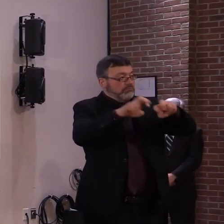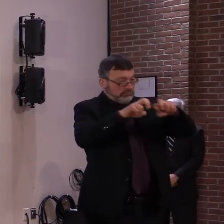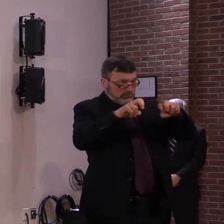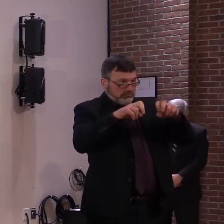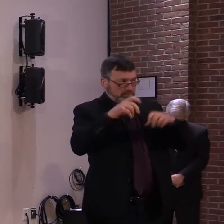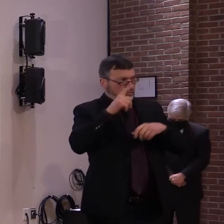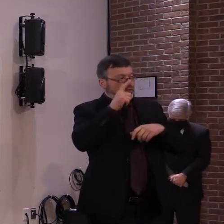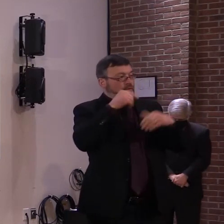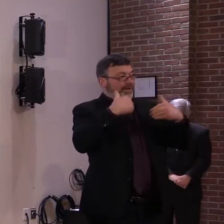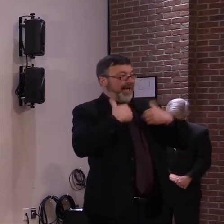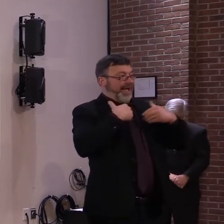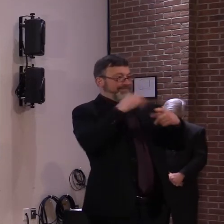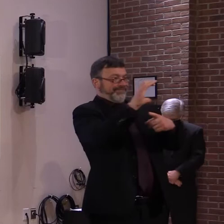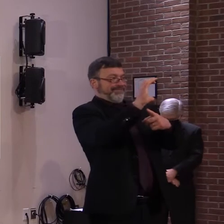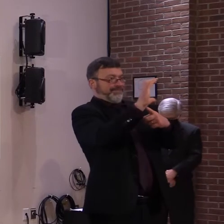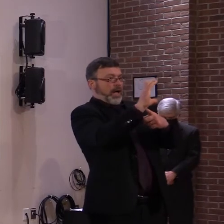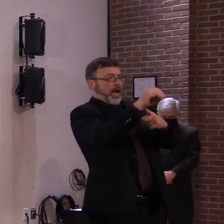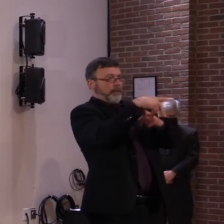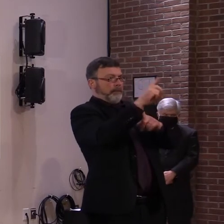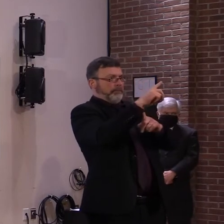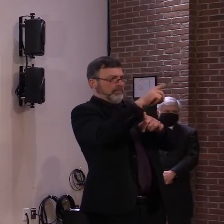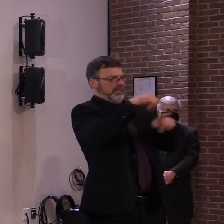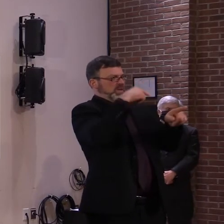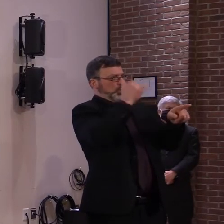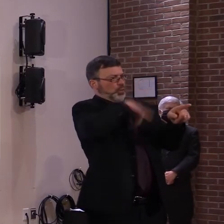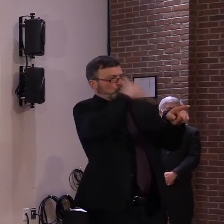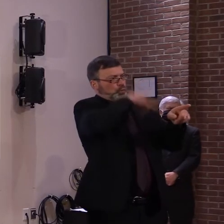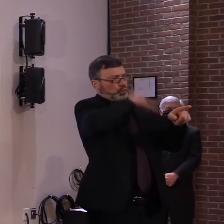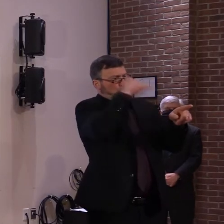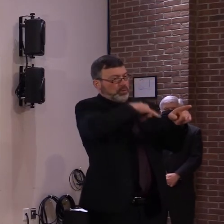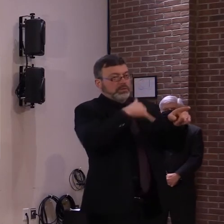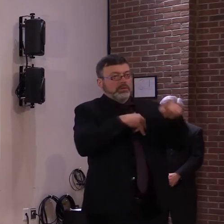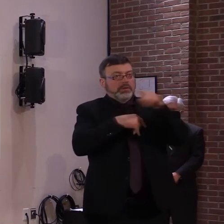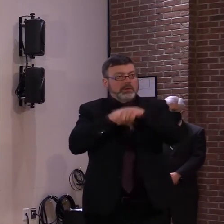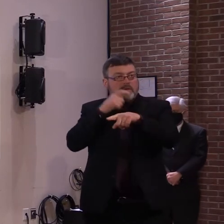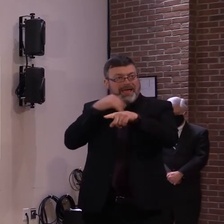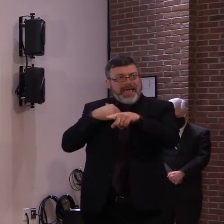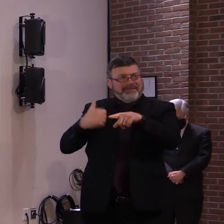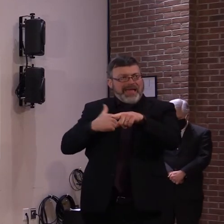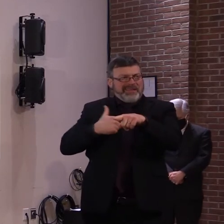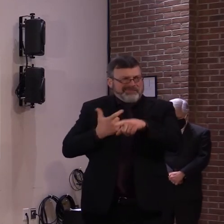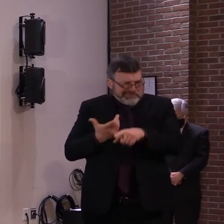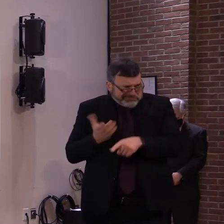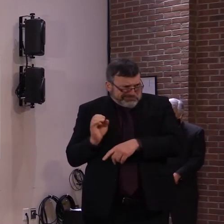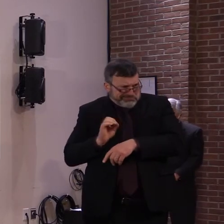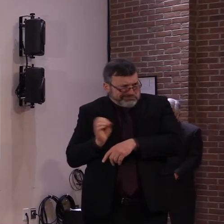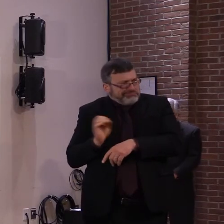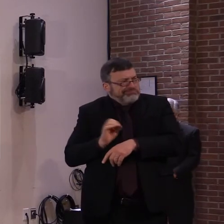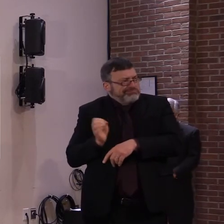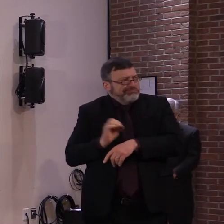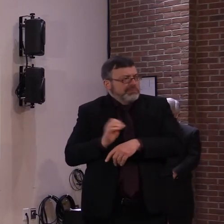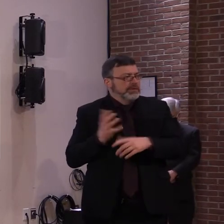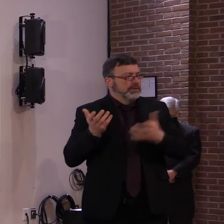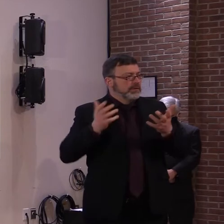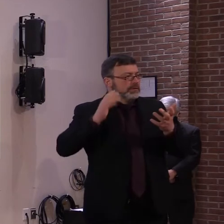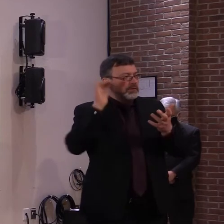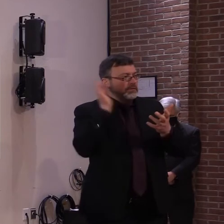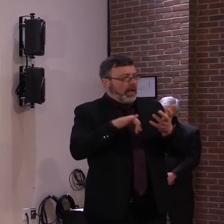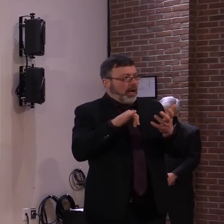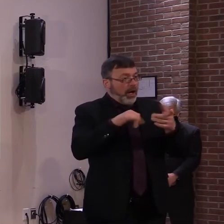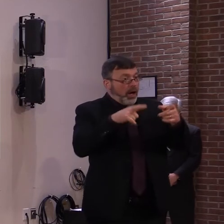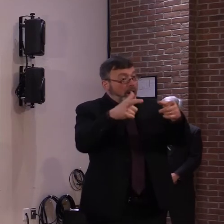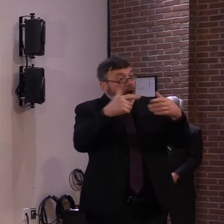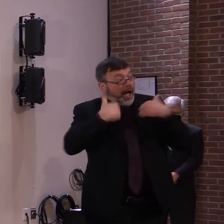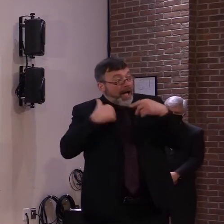really doesn't support, currently, asthma. We want asthmatics to be careful, obviously. We want them to maintain their maintenance